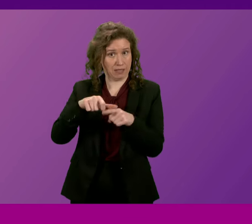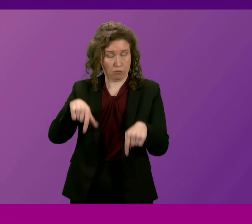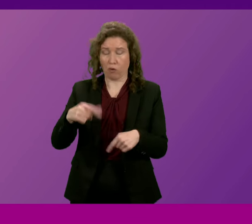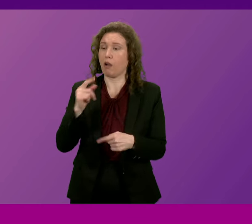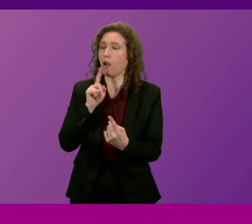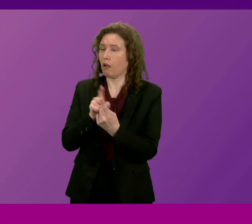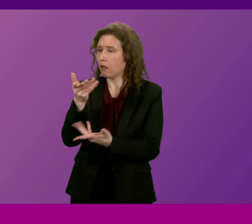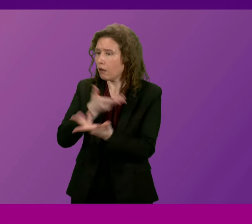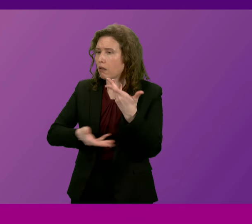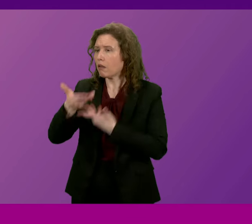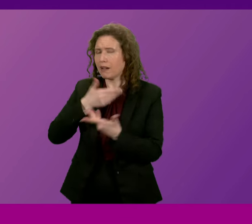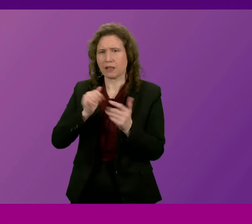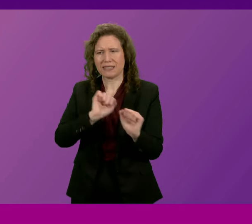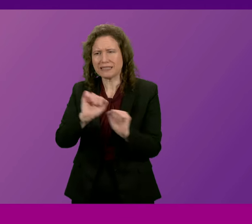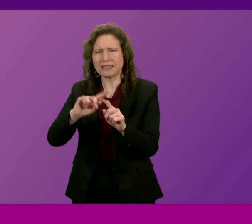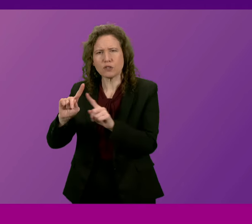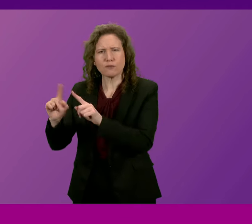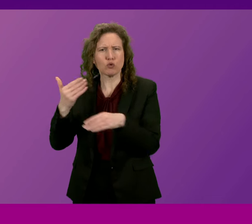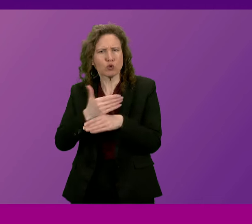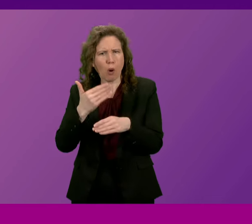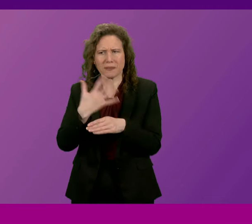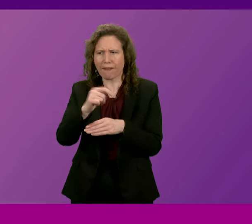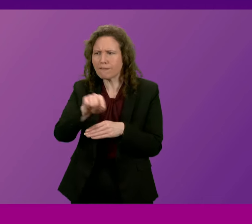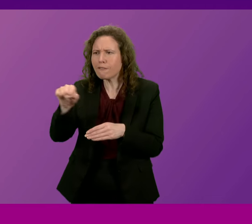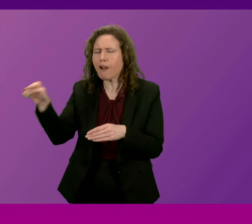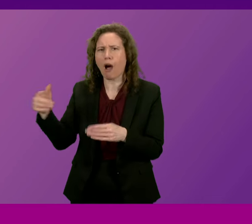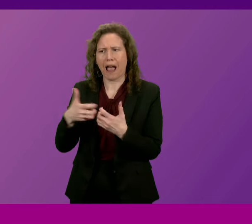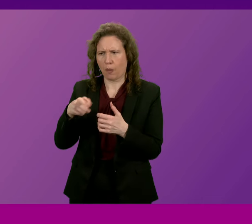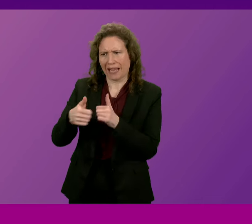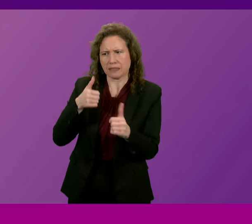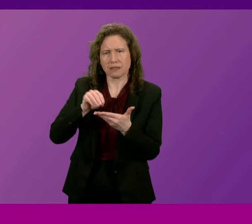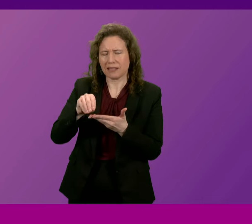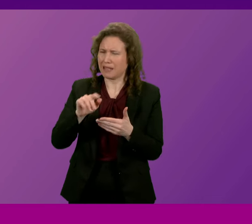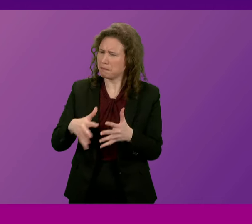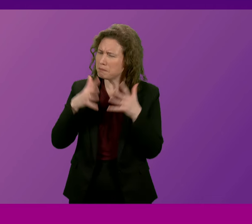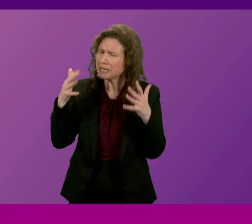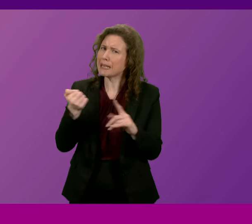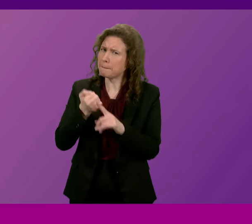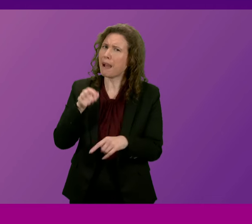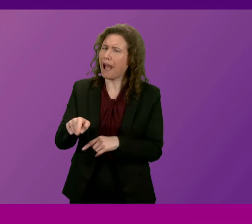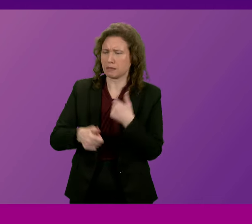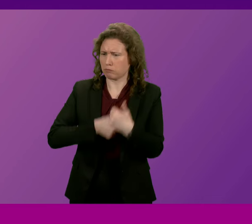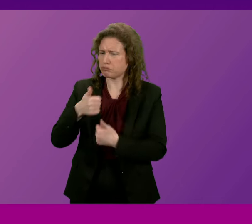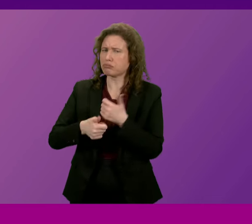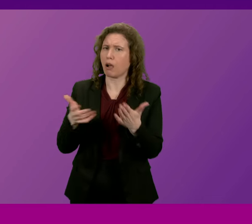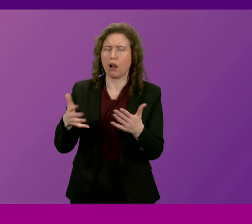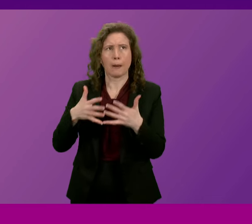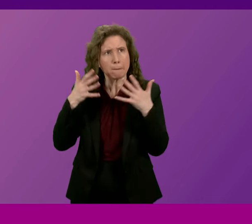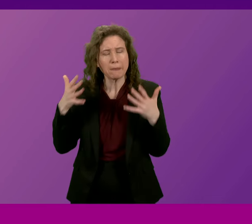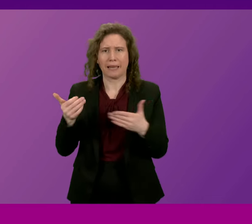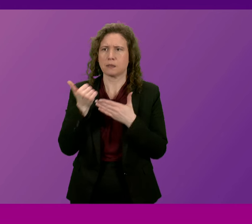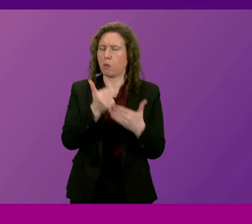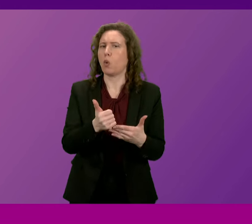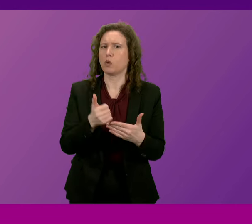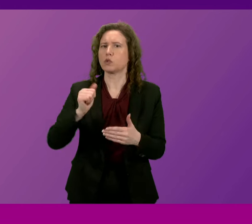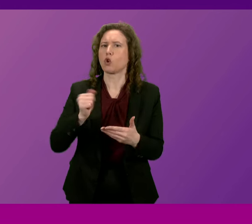about the jobs the industry supports and the formidable impact that the industry makes on the Scottish economy in